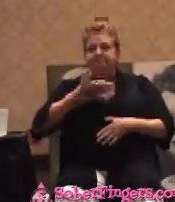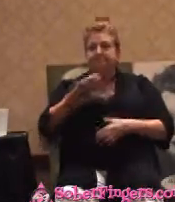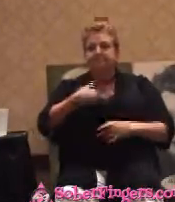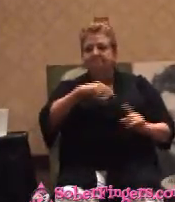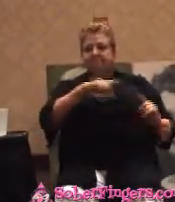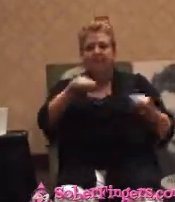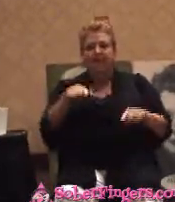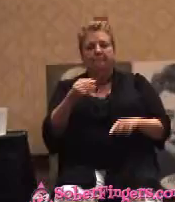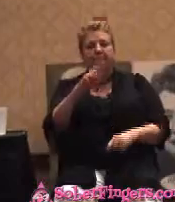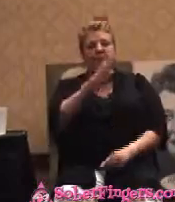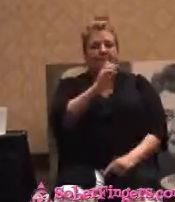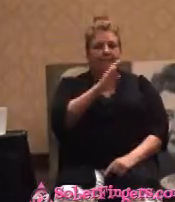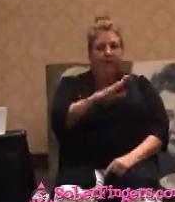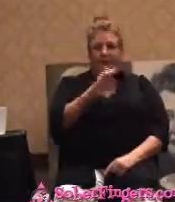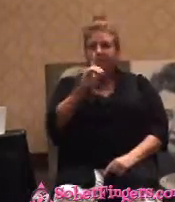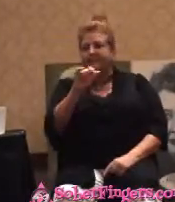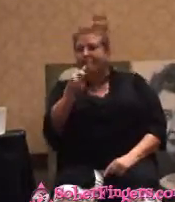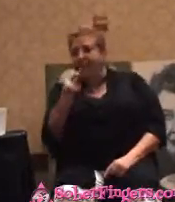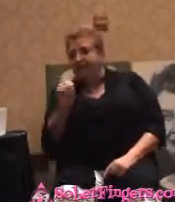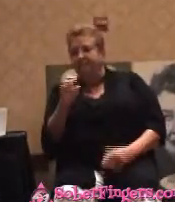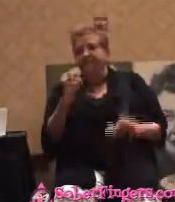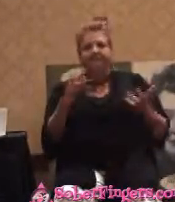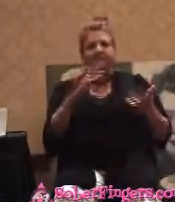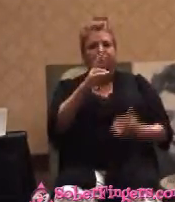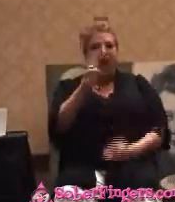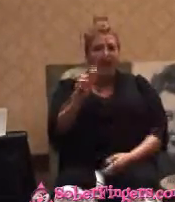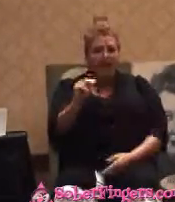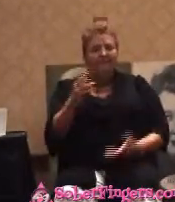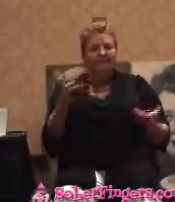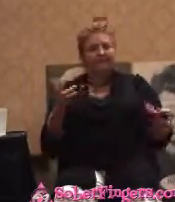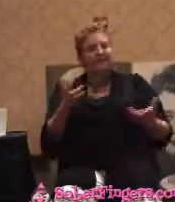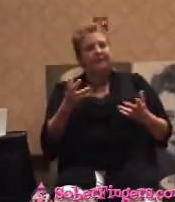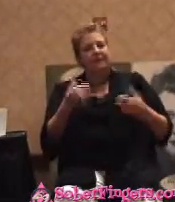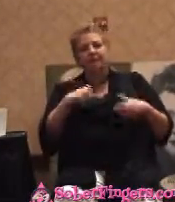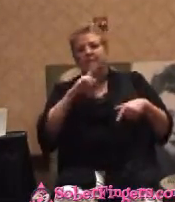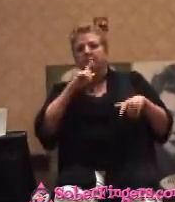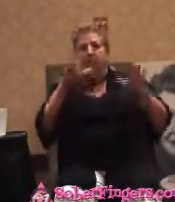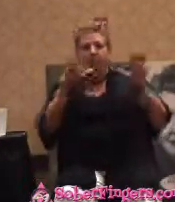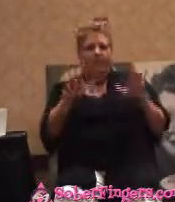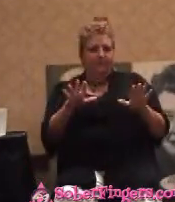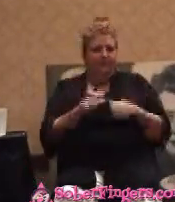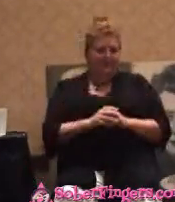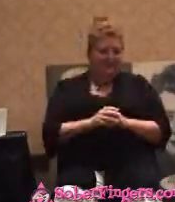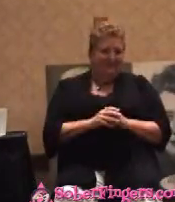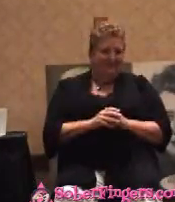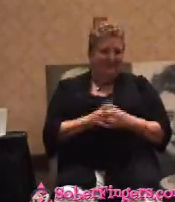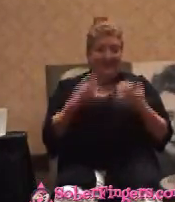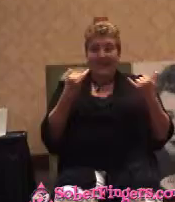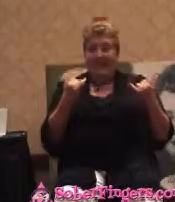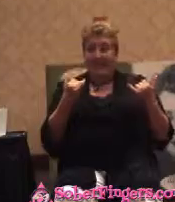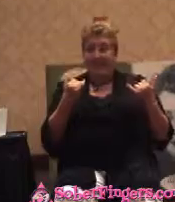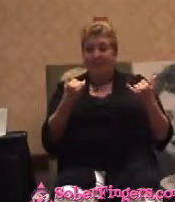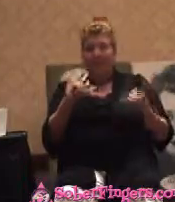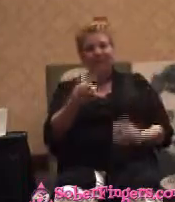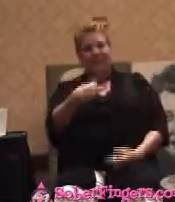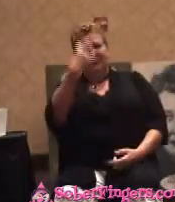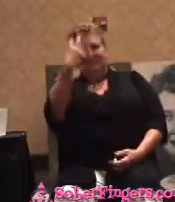They picked me up to the airport. It's been wonderful here. And now, you're looking at Jerry Jones from Whitty,